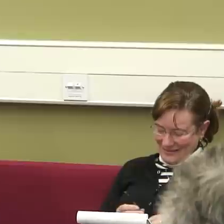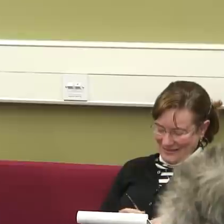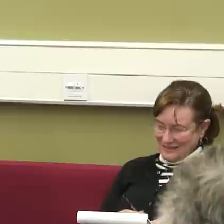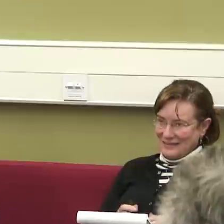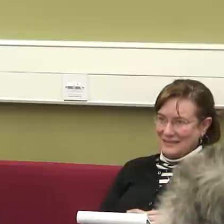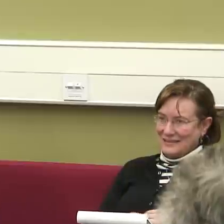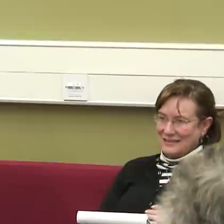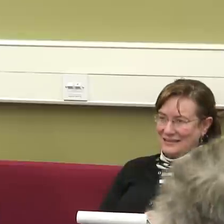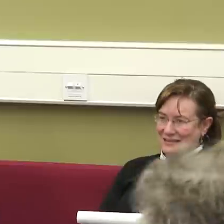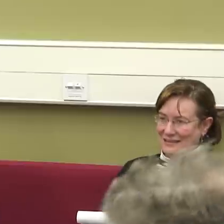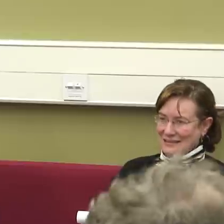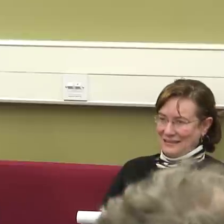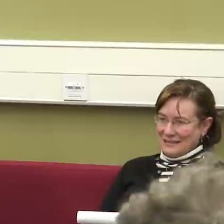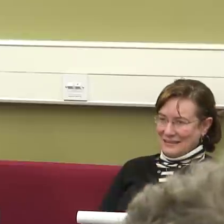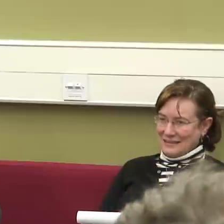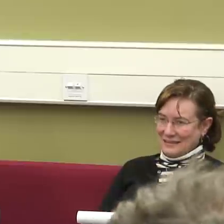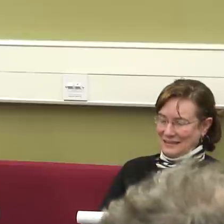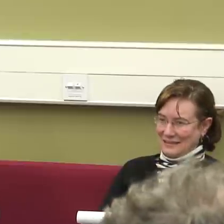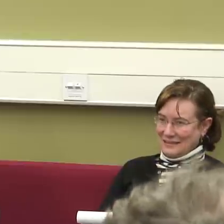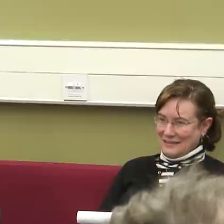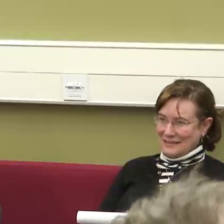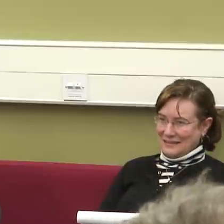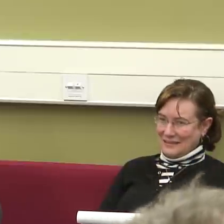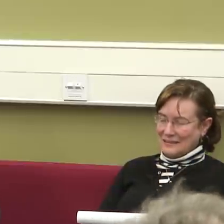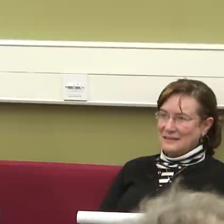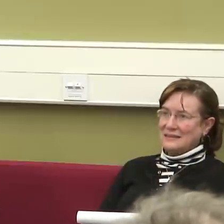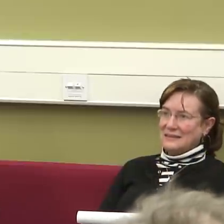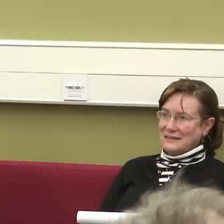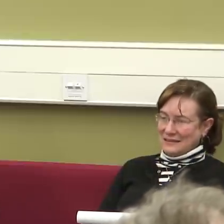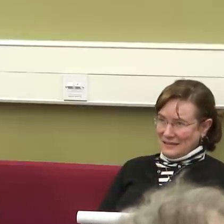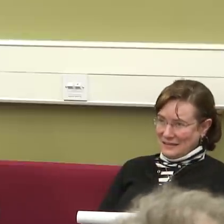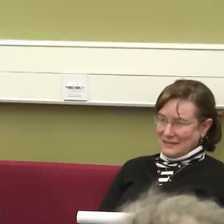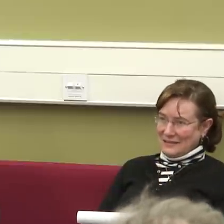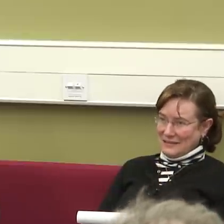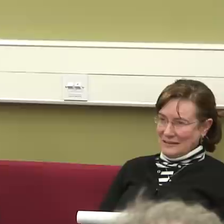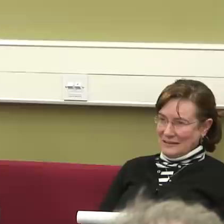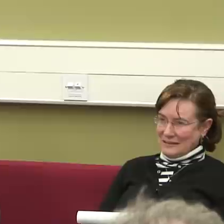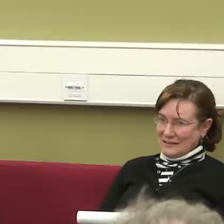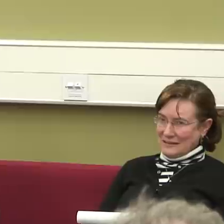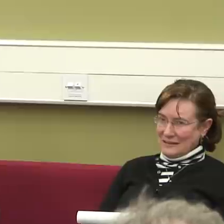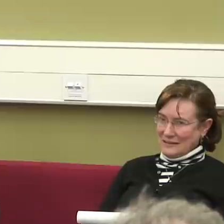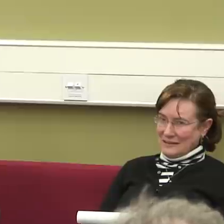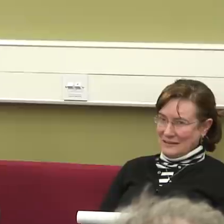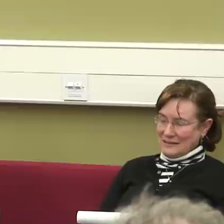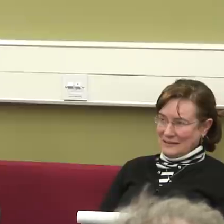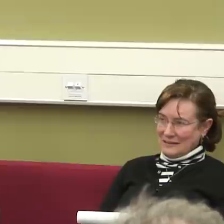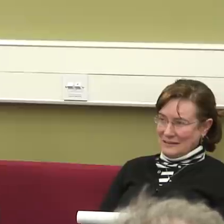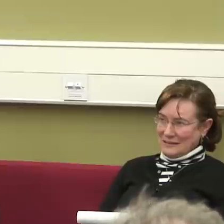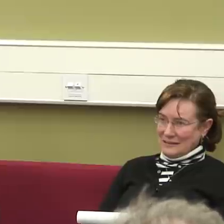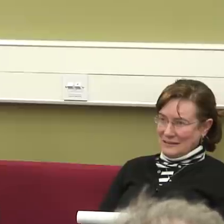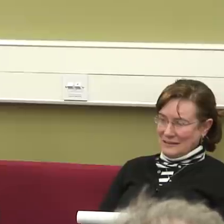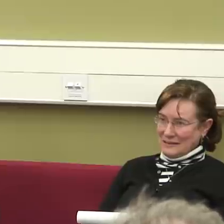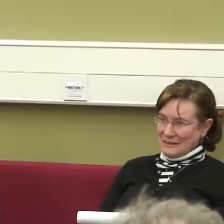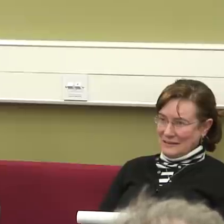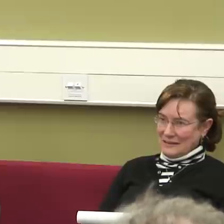state who are more modern and who have developed their writings on the basis of women